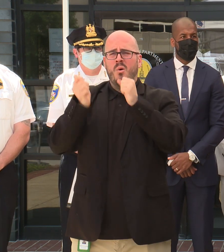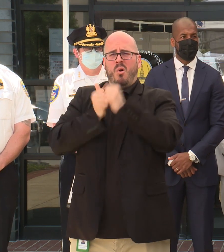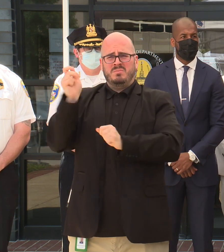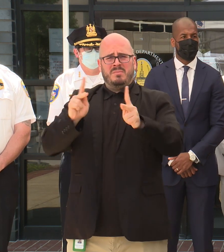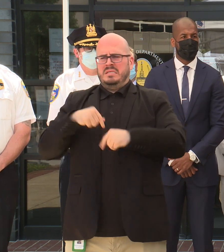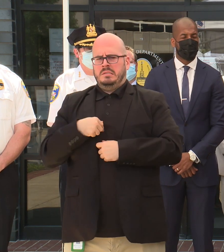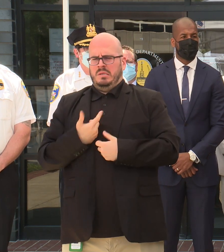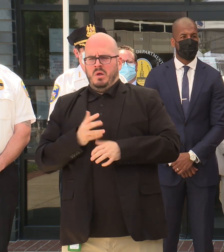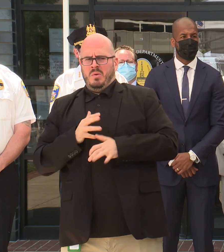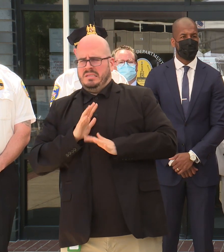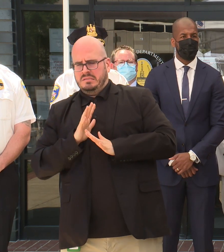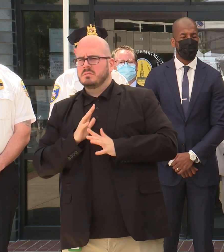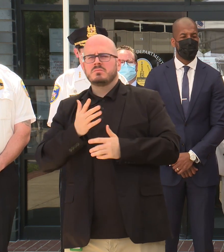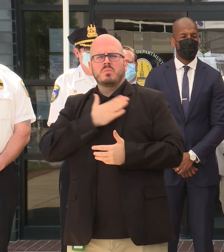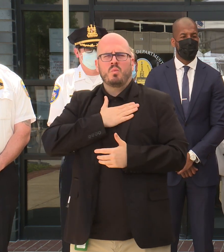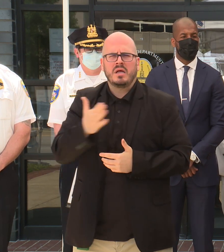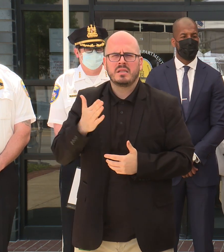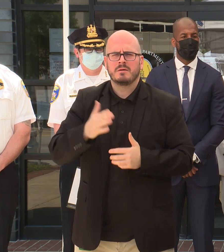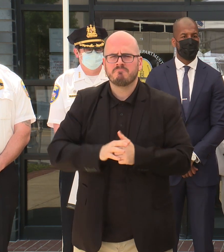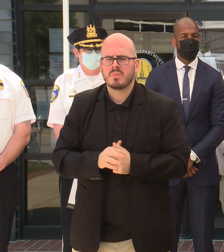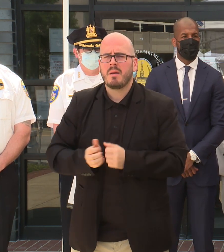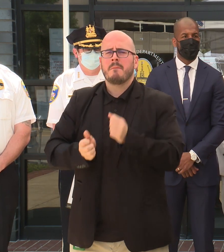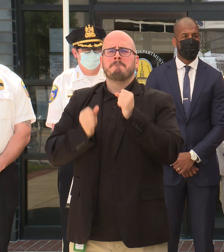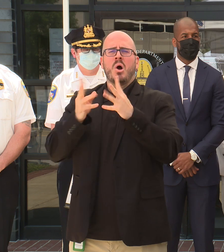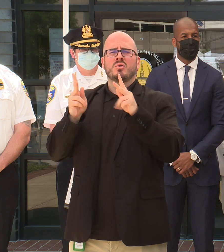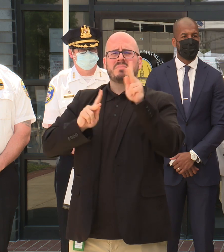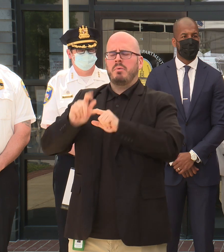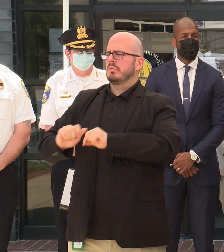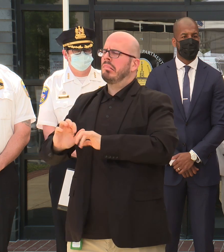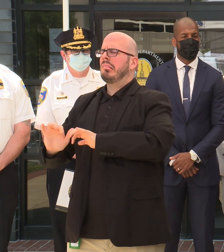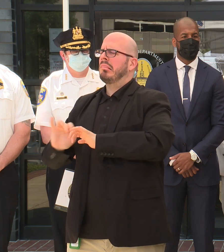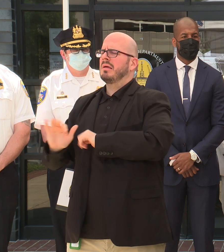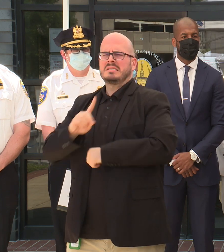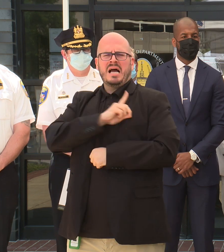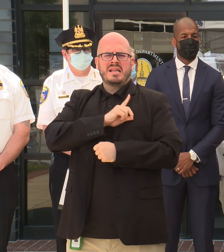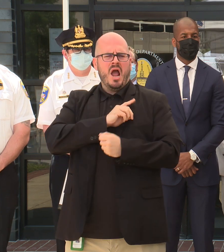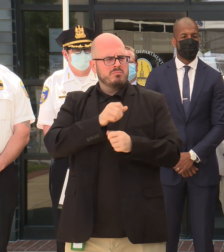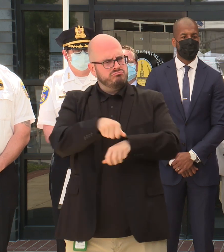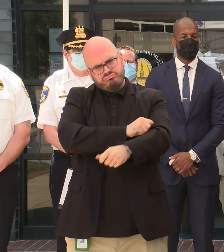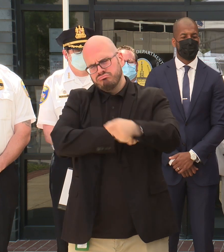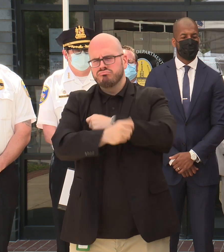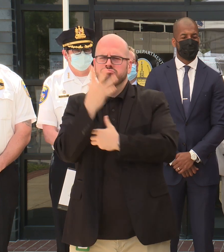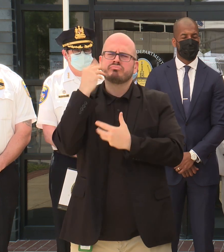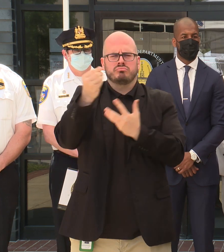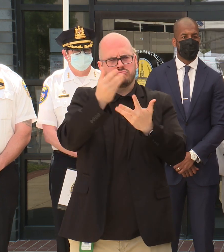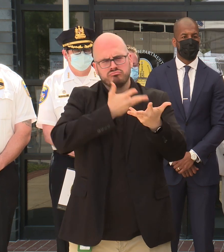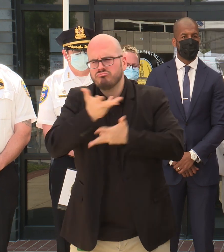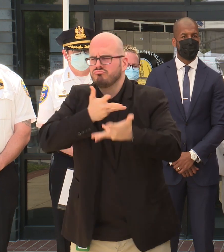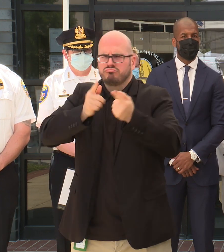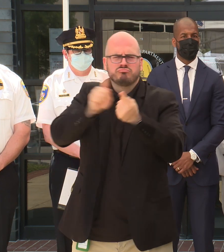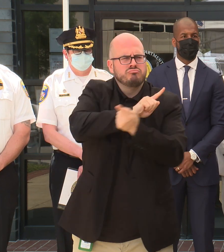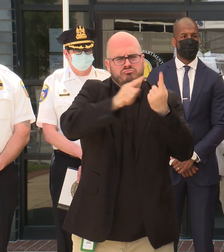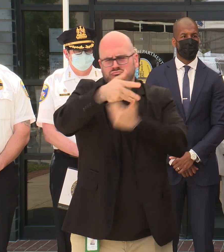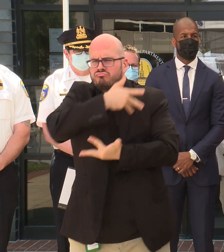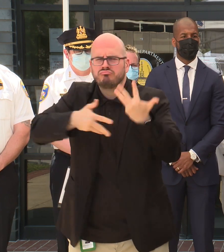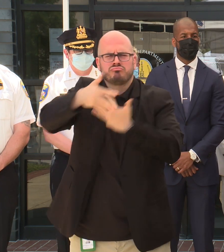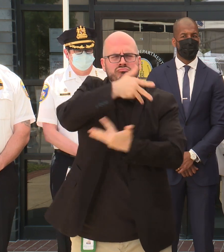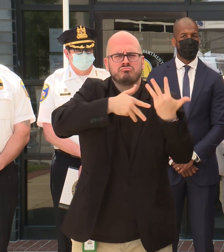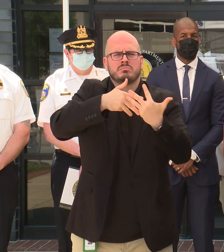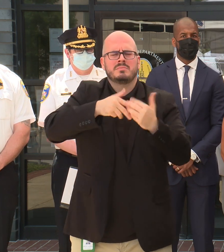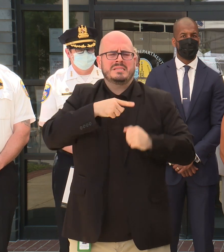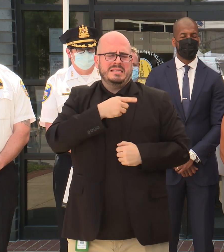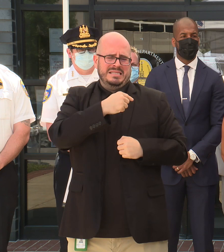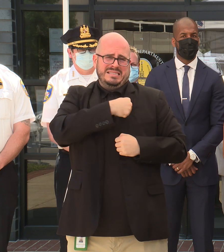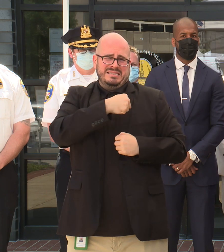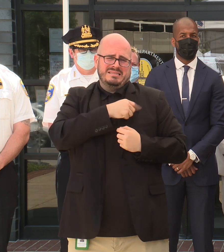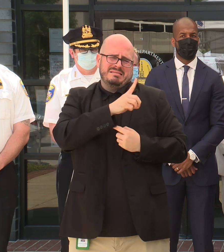most people only will say with their fingers on the internet. That's who he He believed that everyone had value